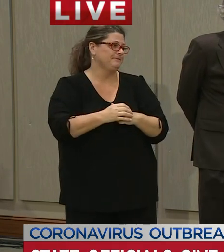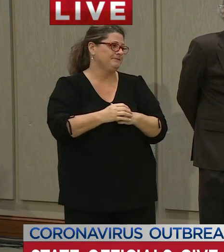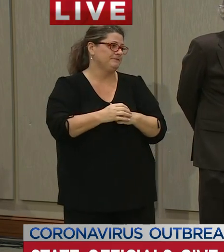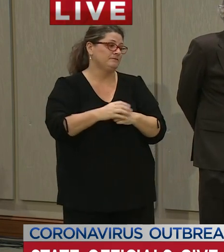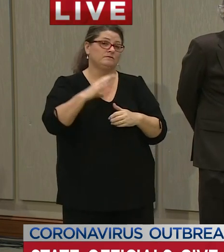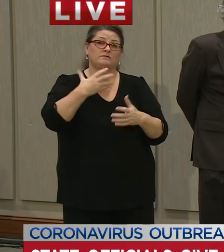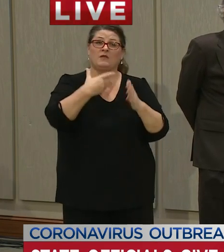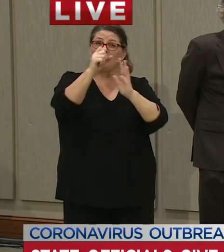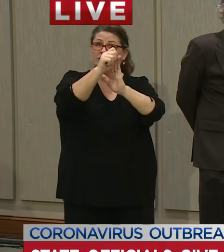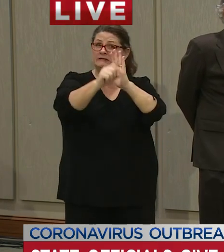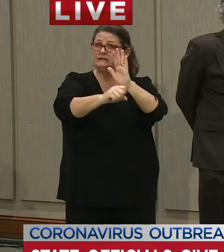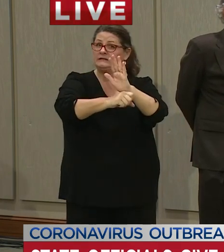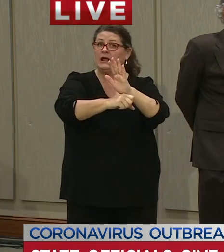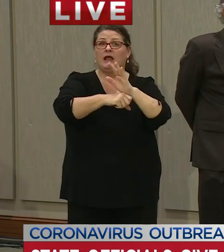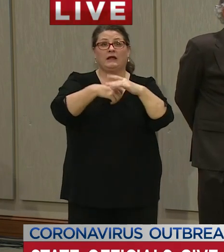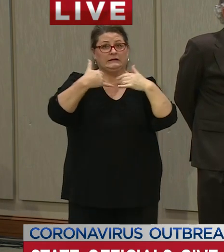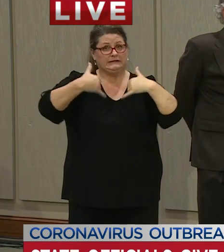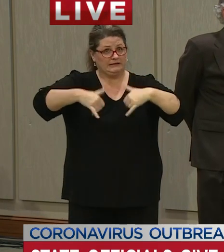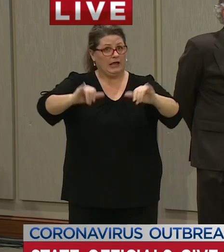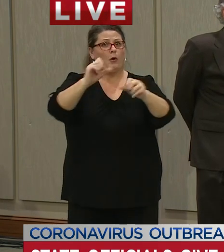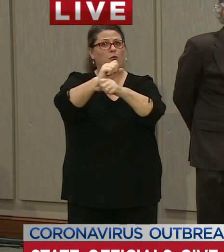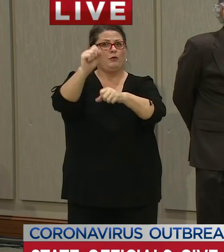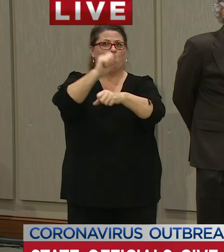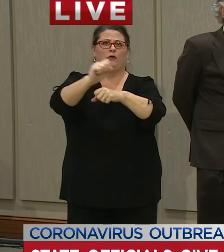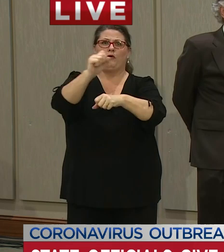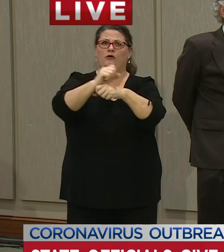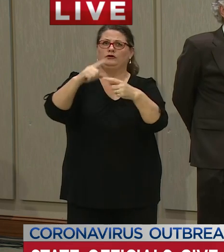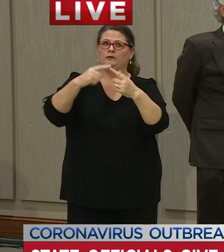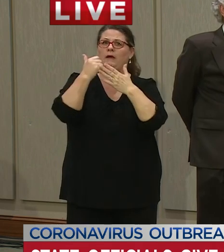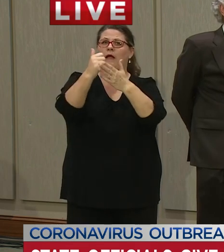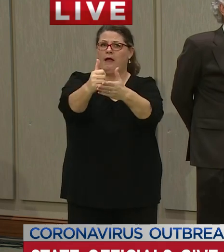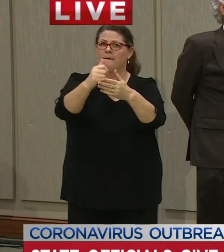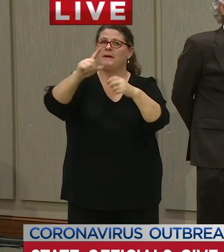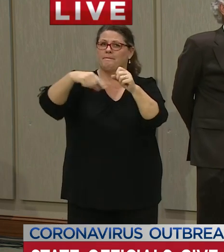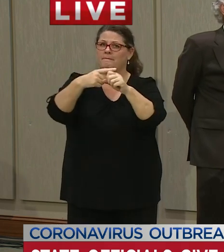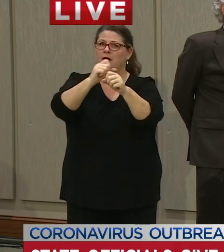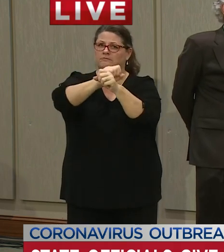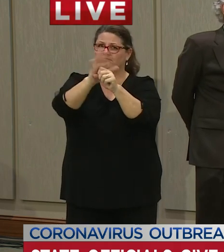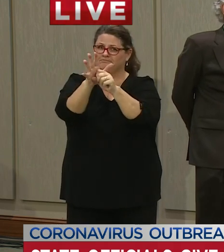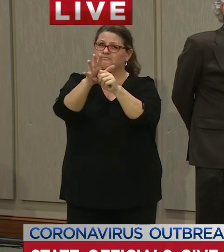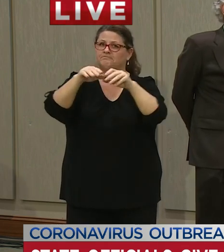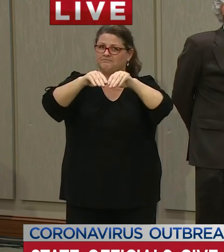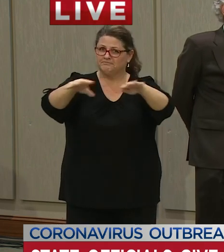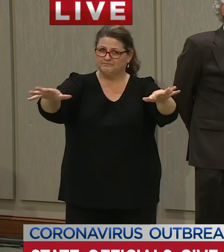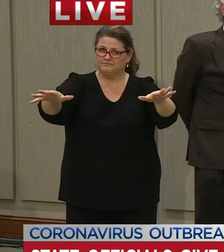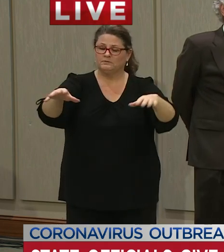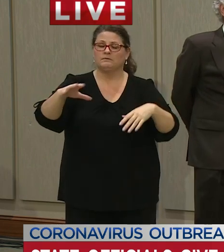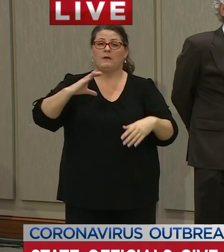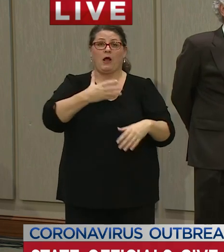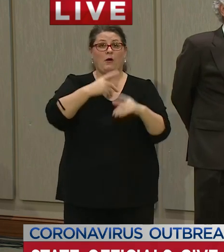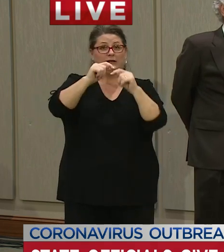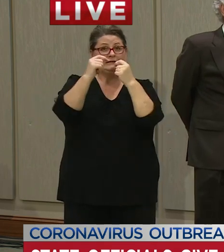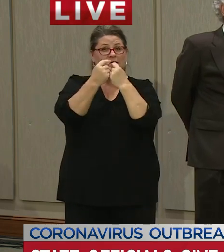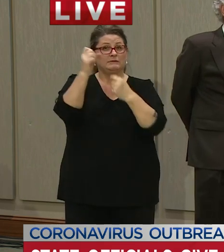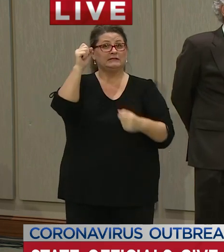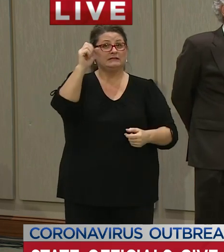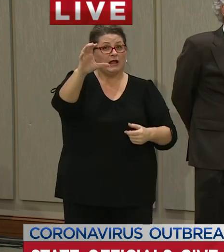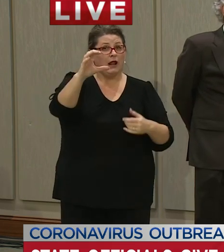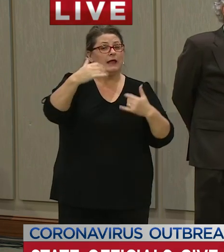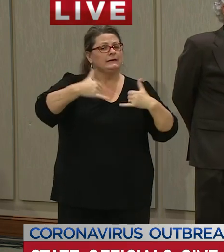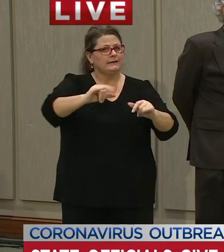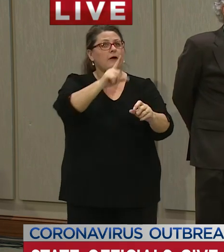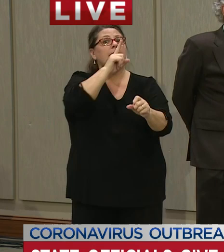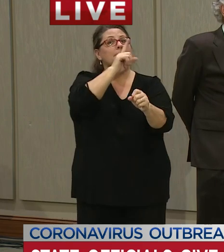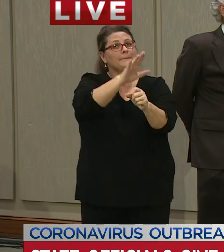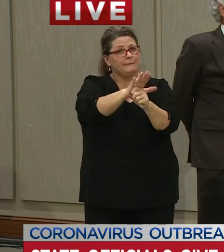state continue to respond to the COVID-19 pandemic Team South Carolina remains committed to protecting the health and